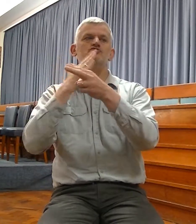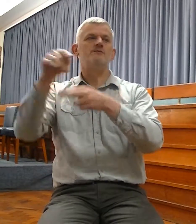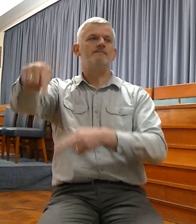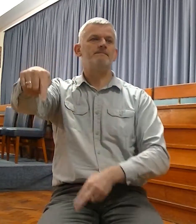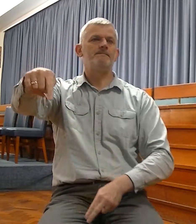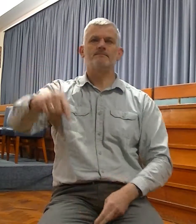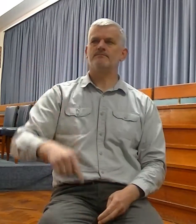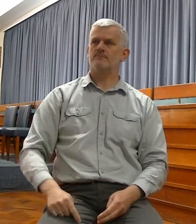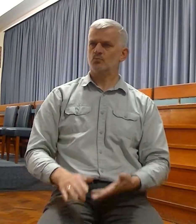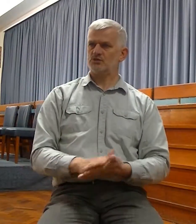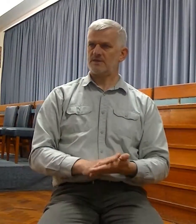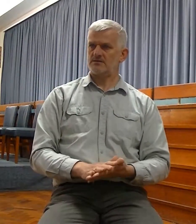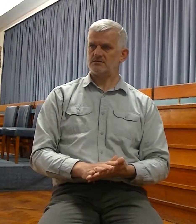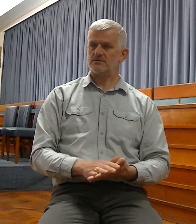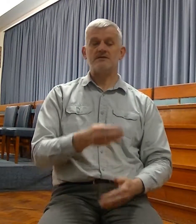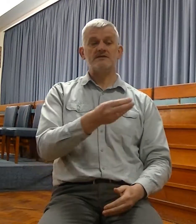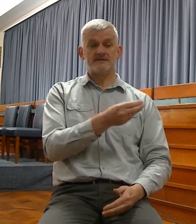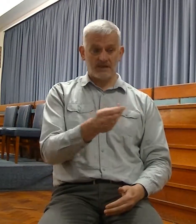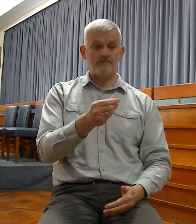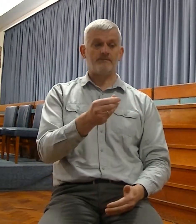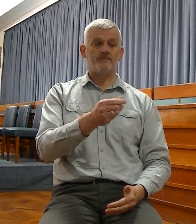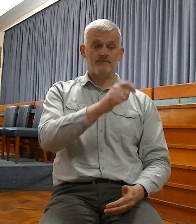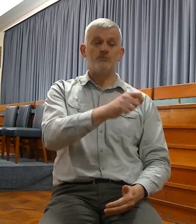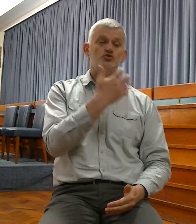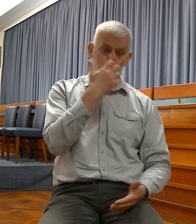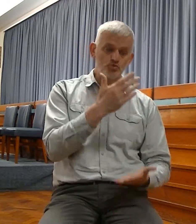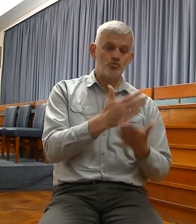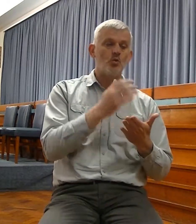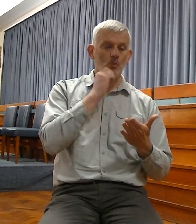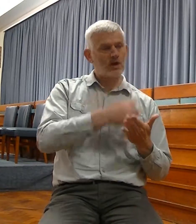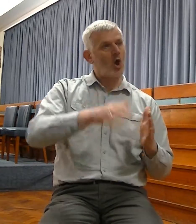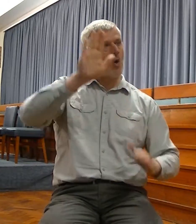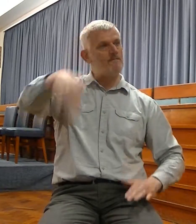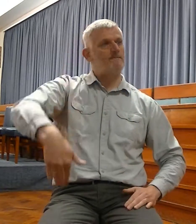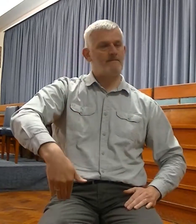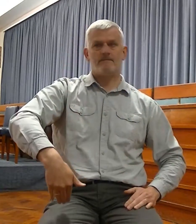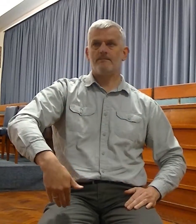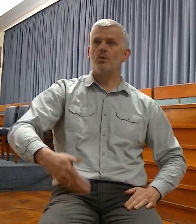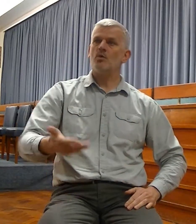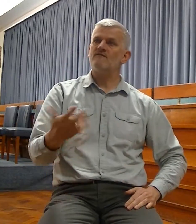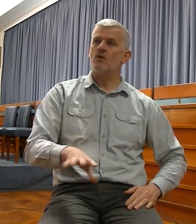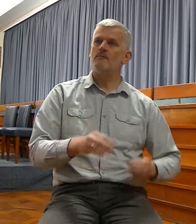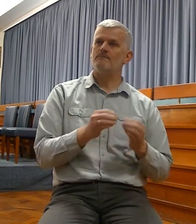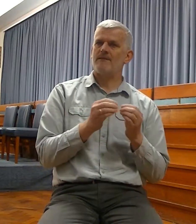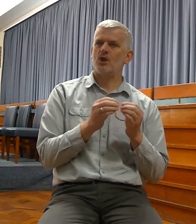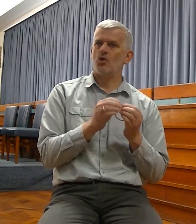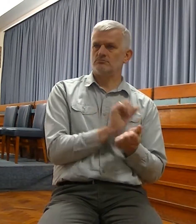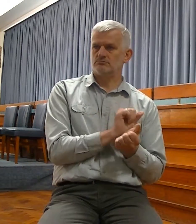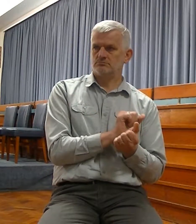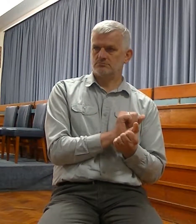release of a remnant of people of Judah from Babylonian captivity. But as we shall see